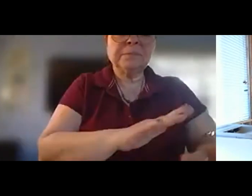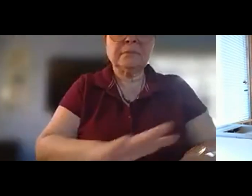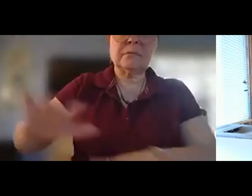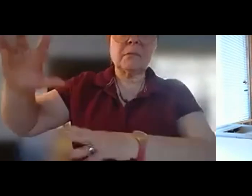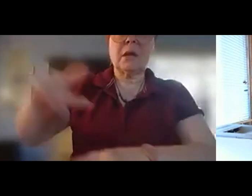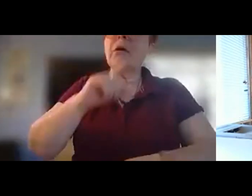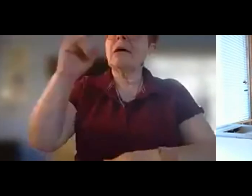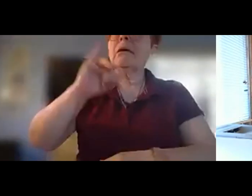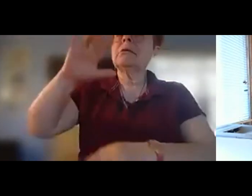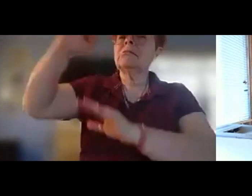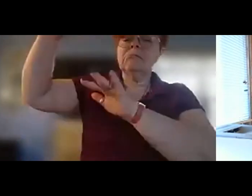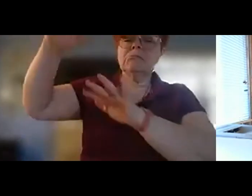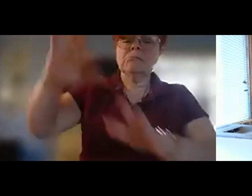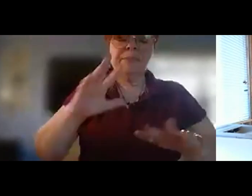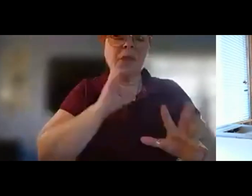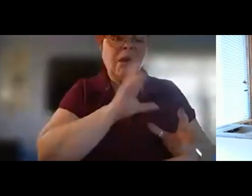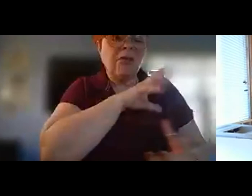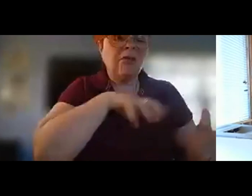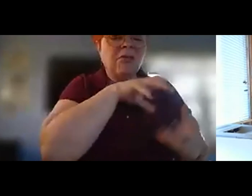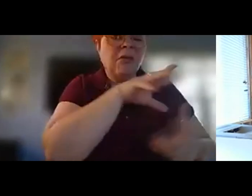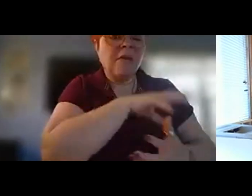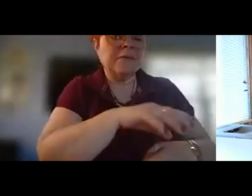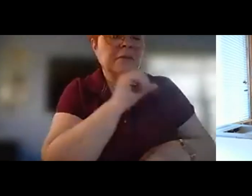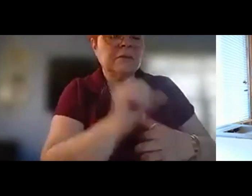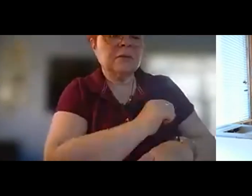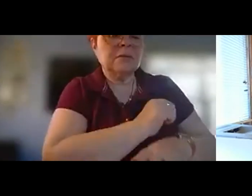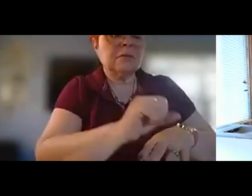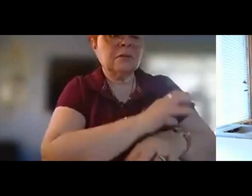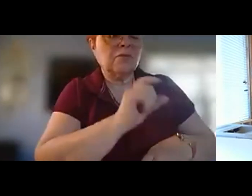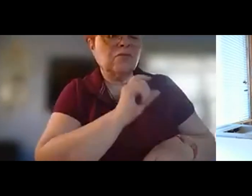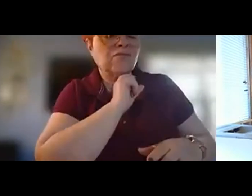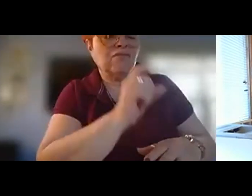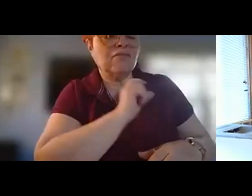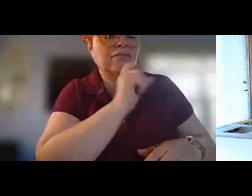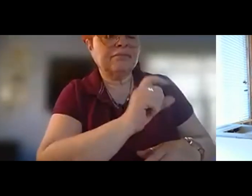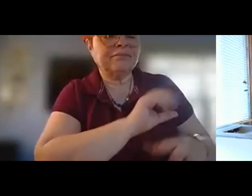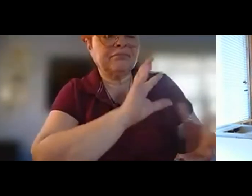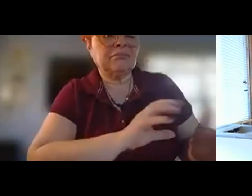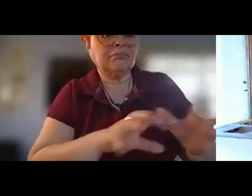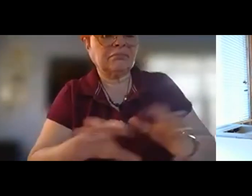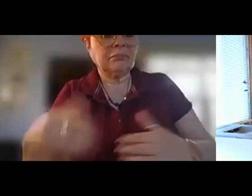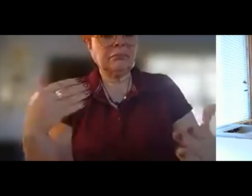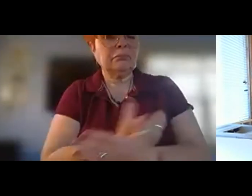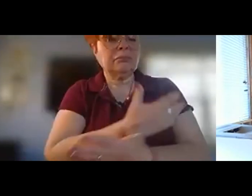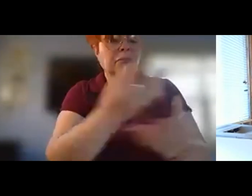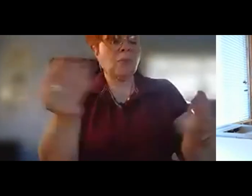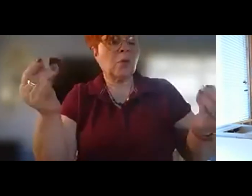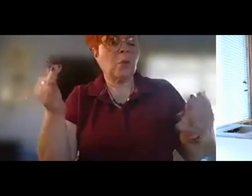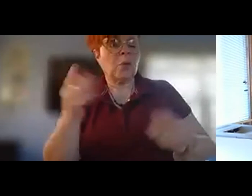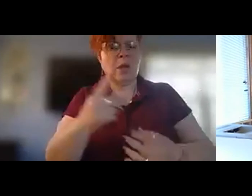tumblo of sand and rocks tumbled new land dreamland